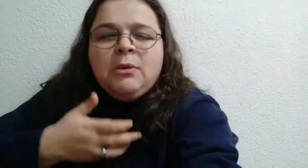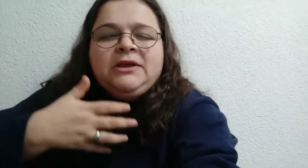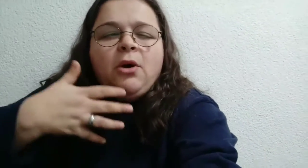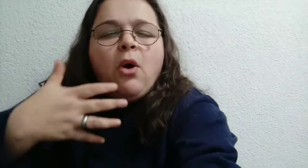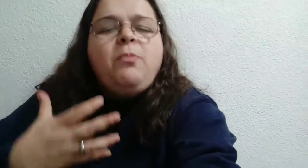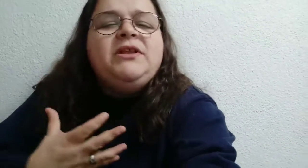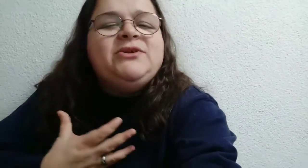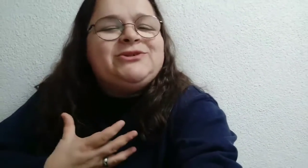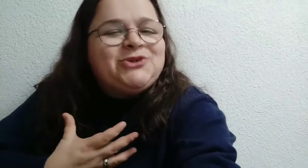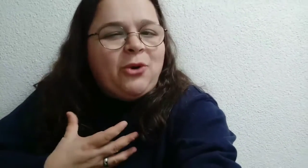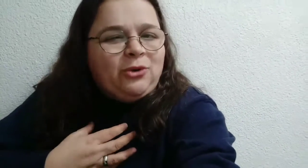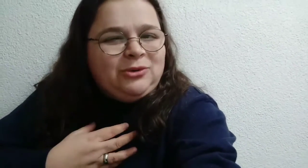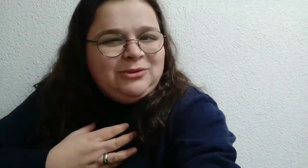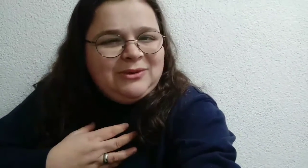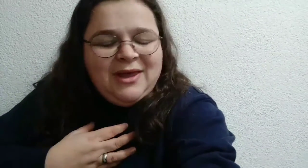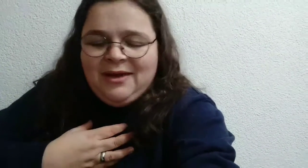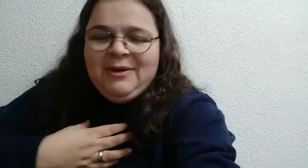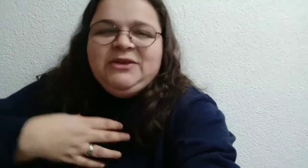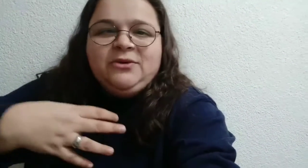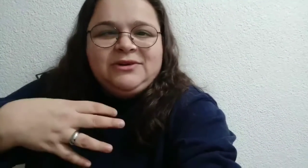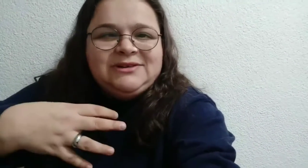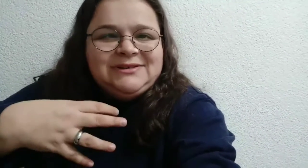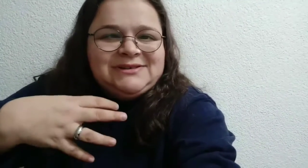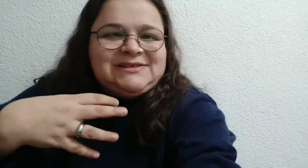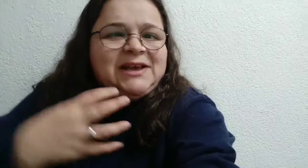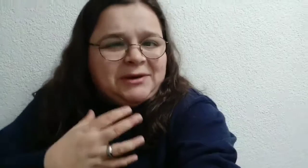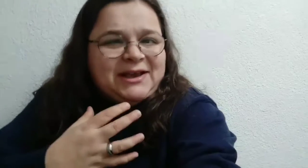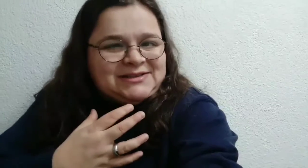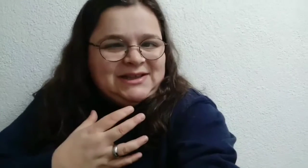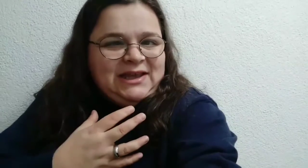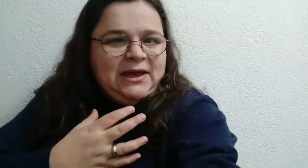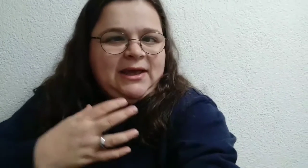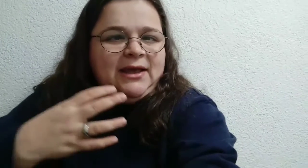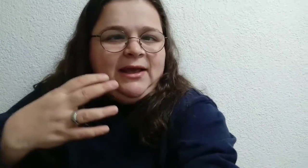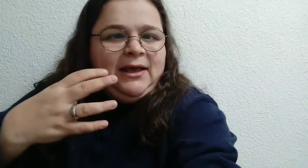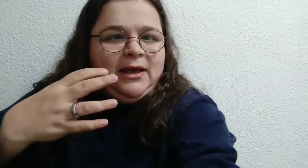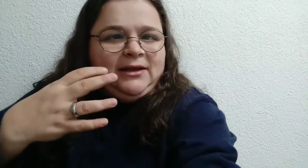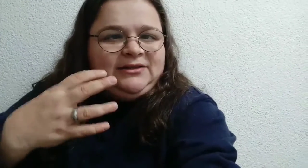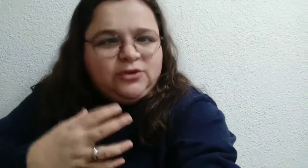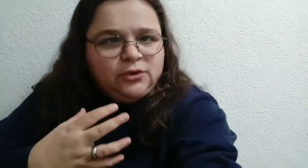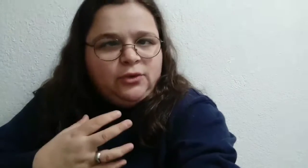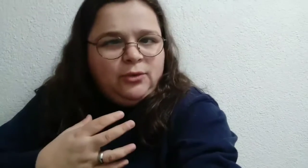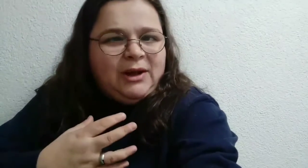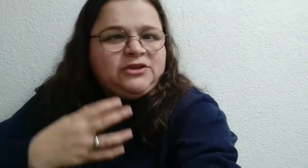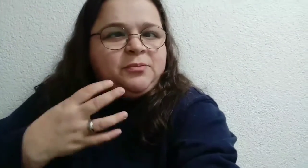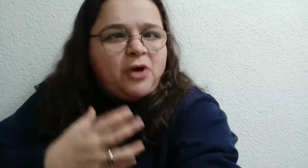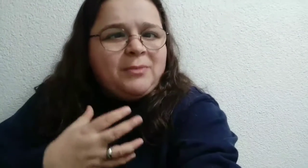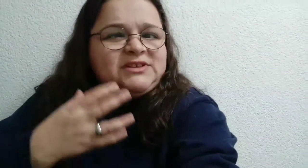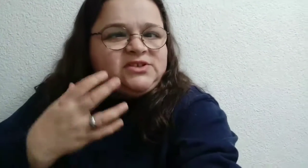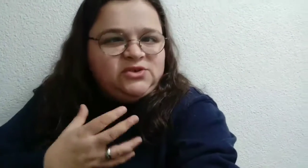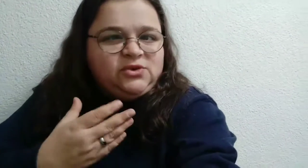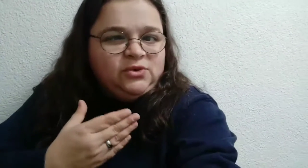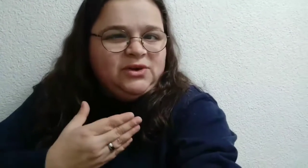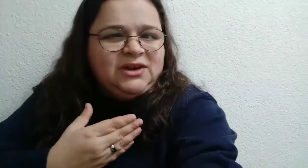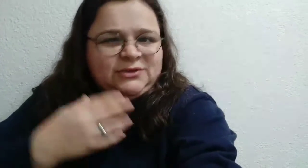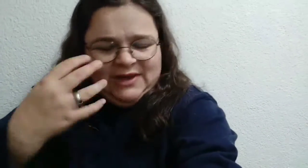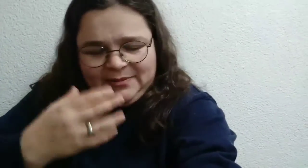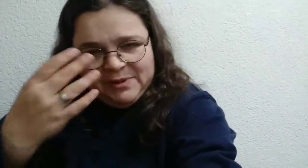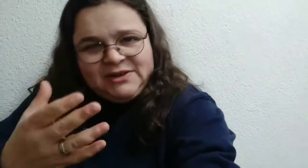when you open your soul, when you seriously do what you promised to do to that